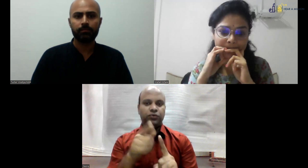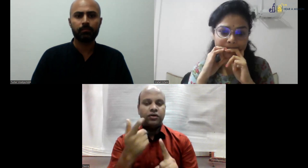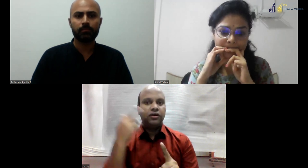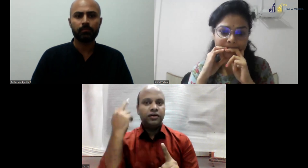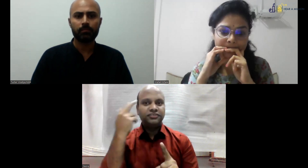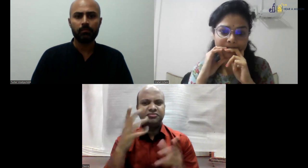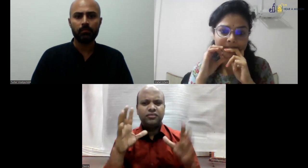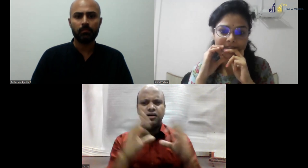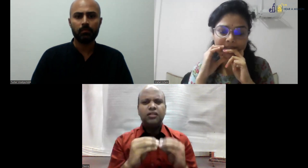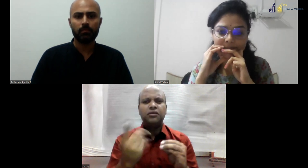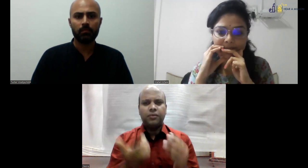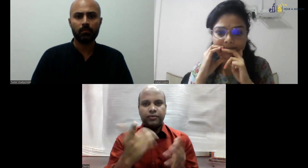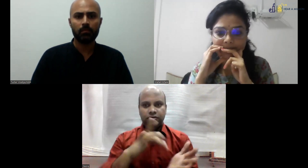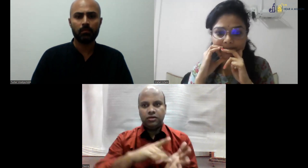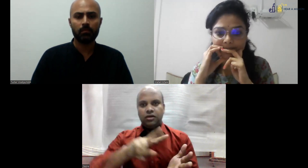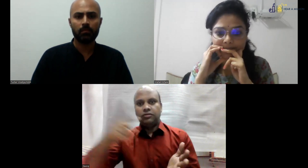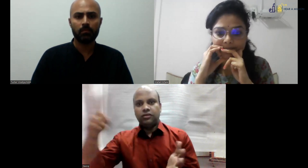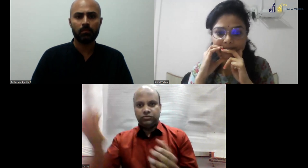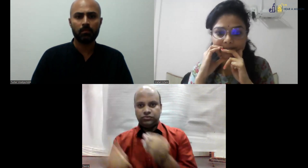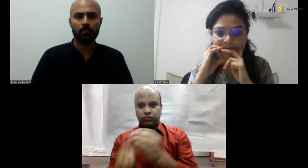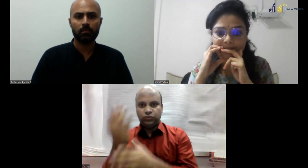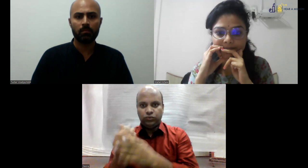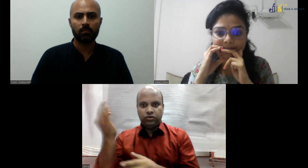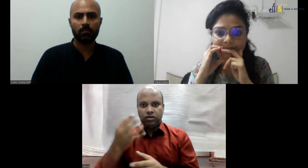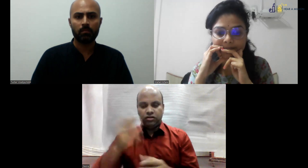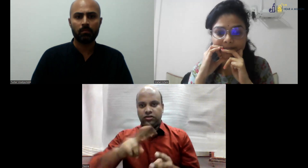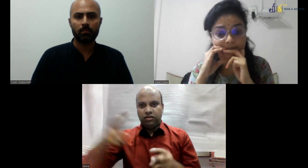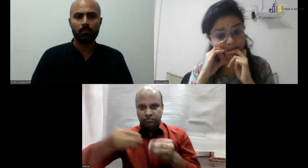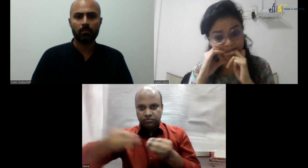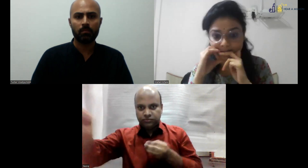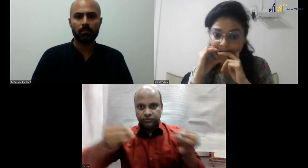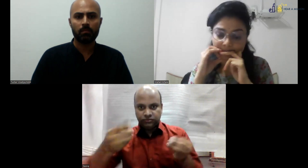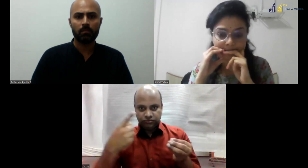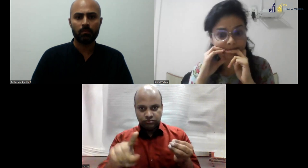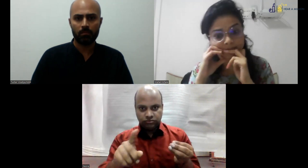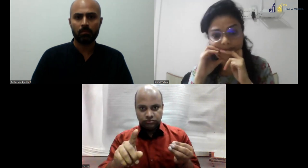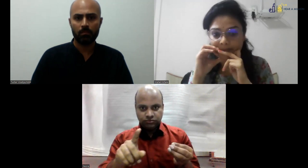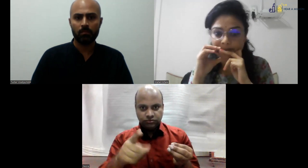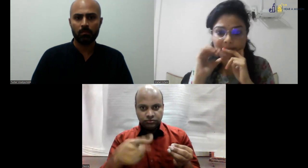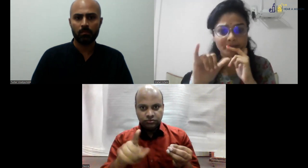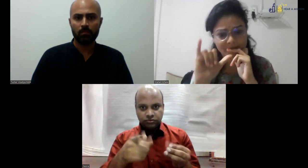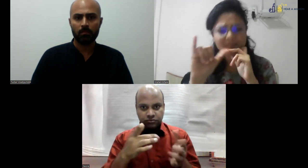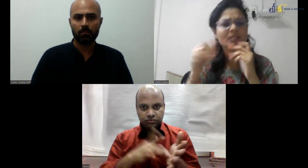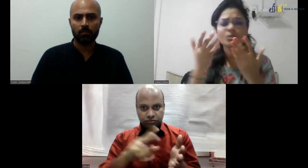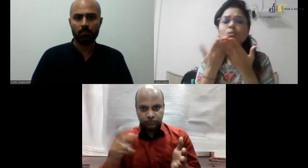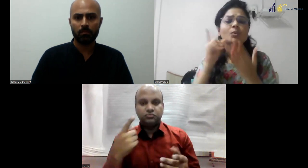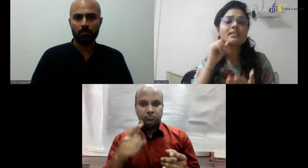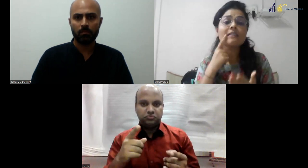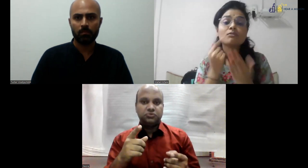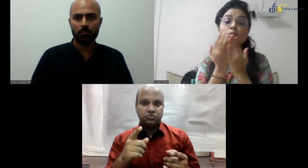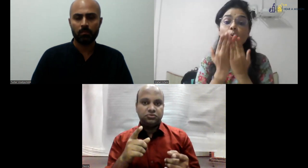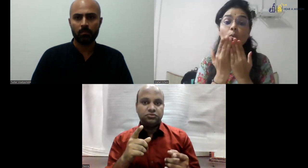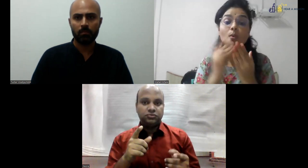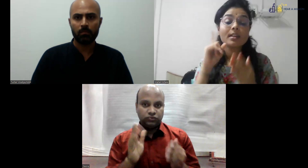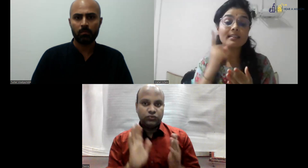we can do in Bombay? True. I understand your question. The reason, you know, that these courses are also being started at other places, no? Nearby to